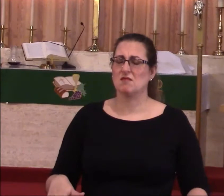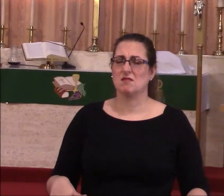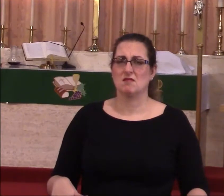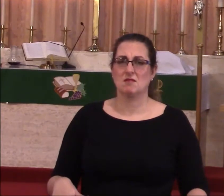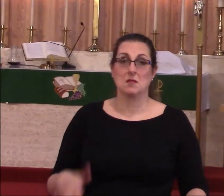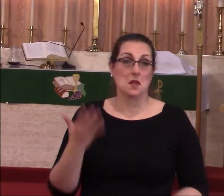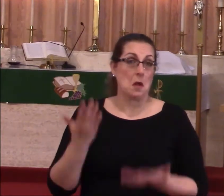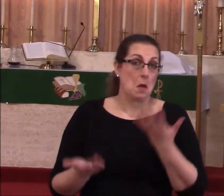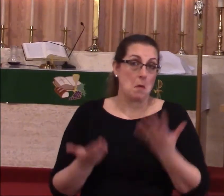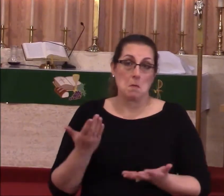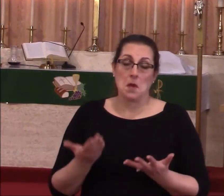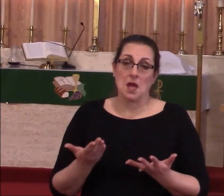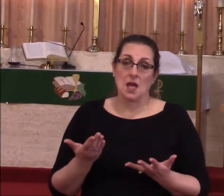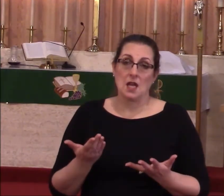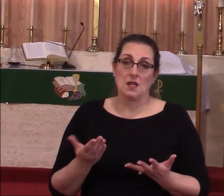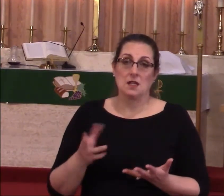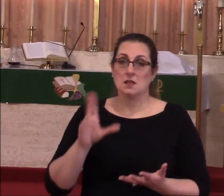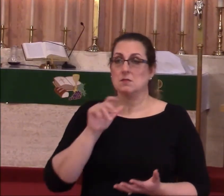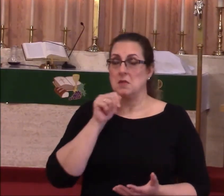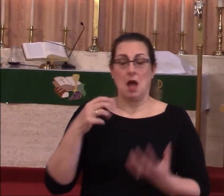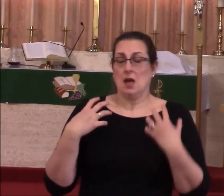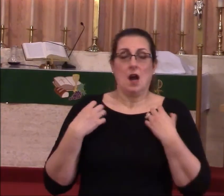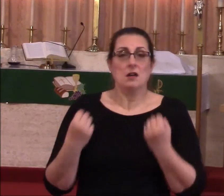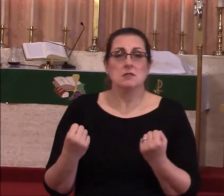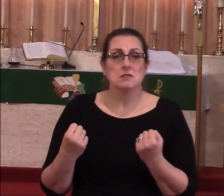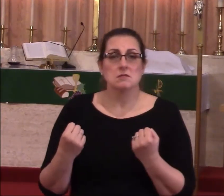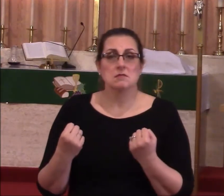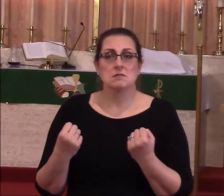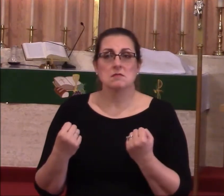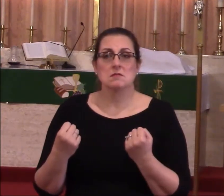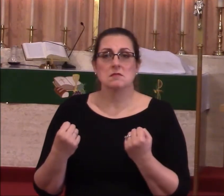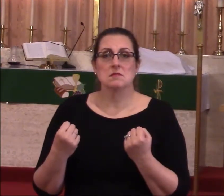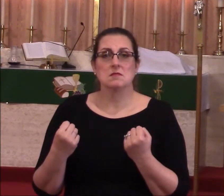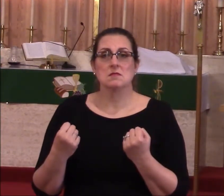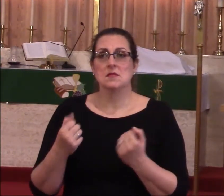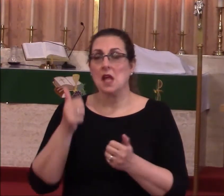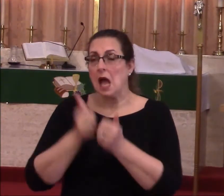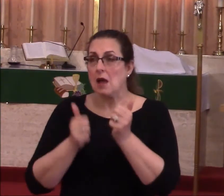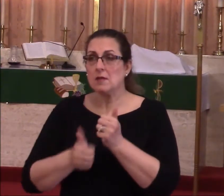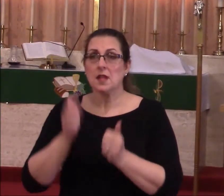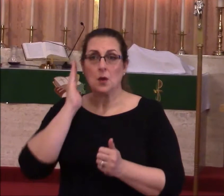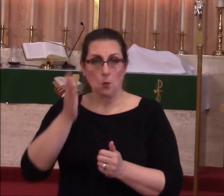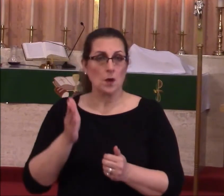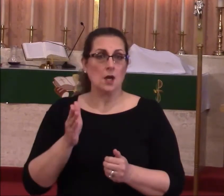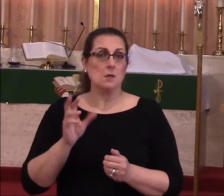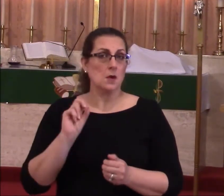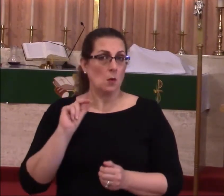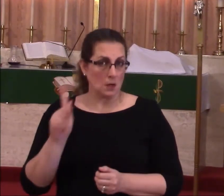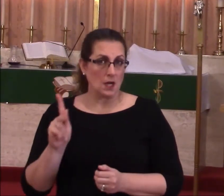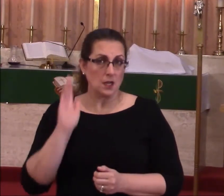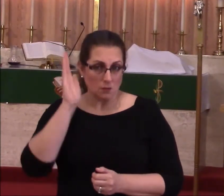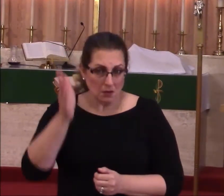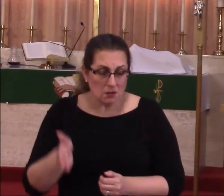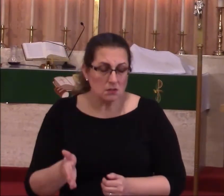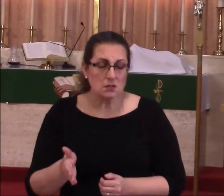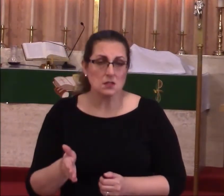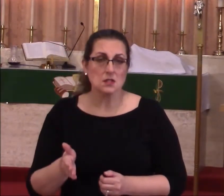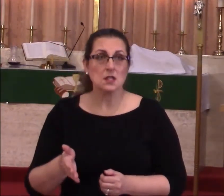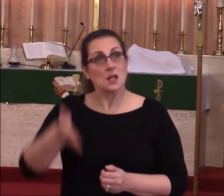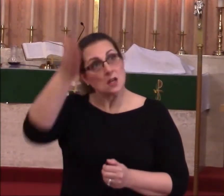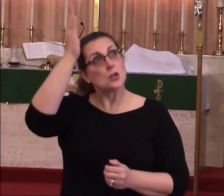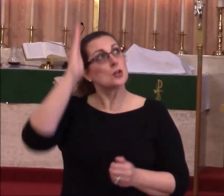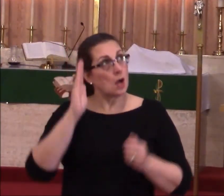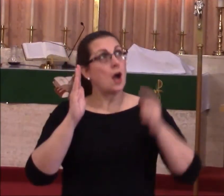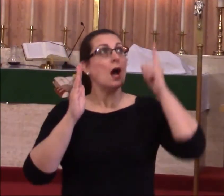Maybe you're running low on confidence. Confident that everything's going to be okay. That God